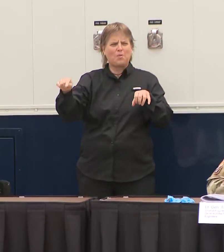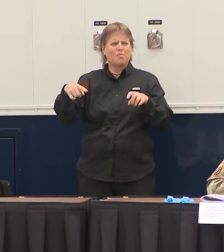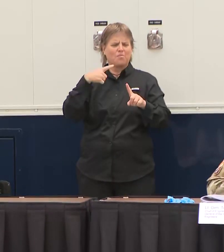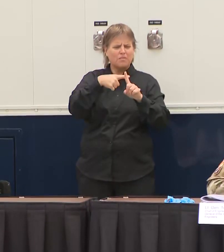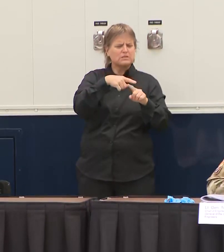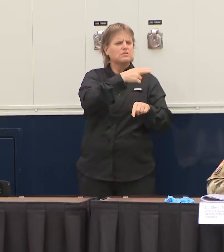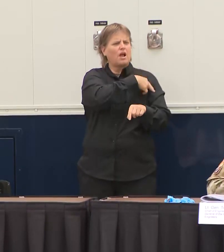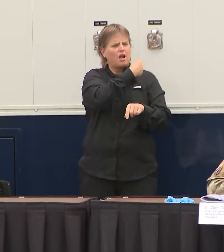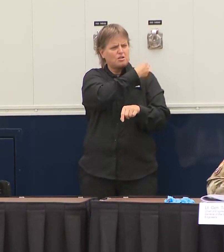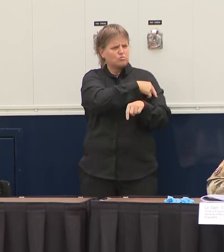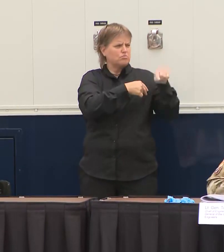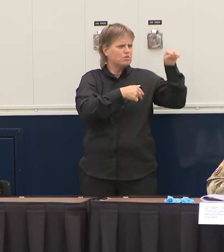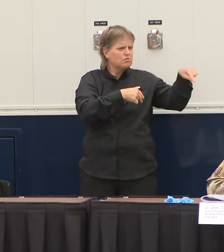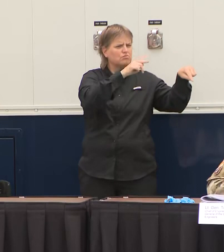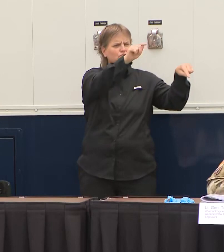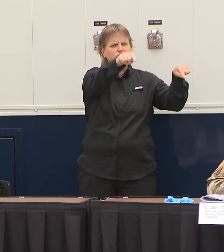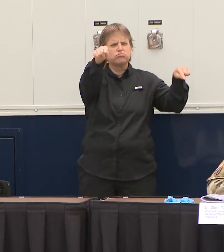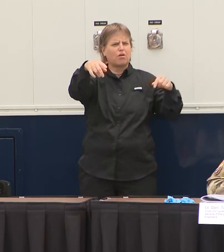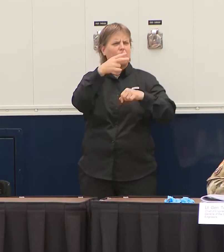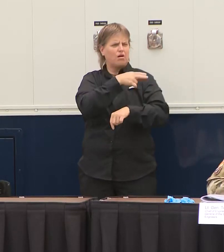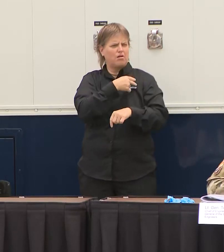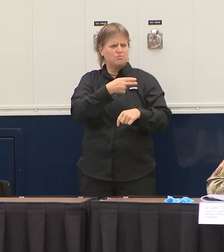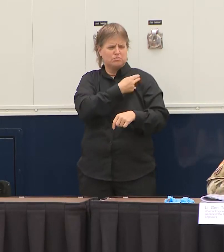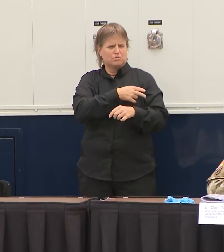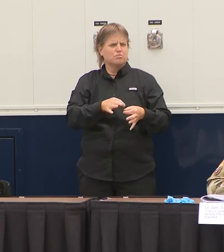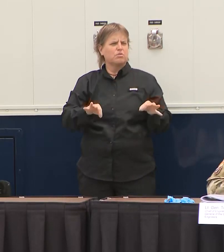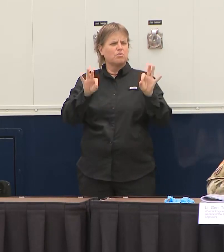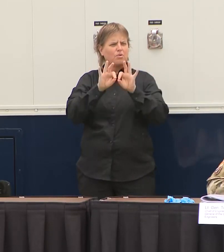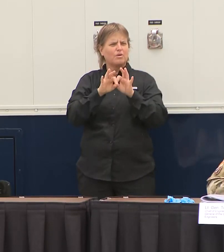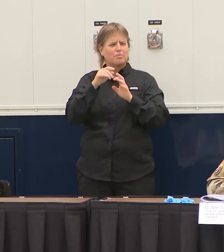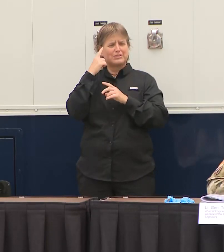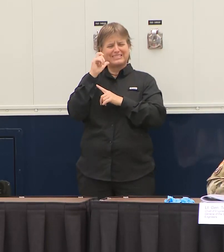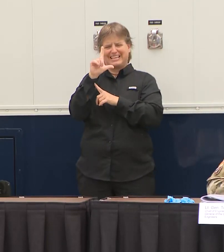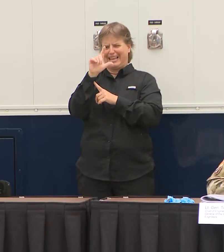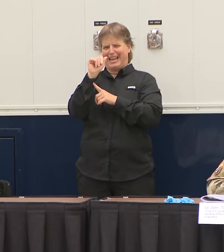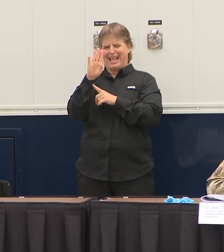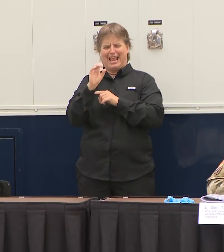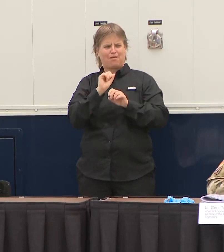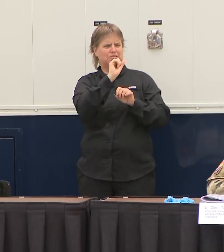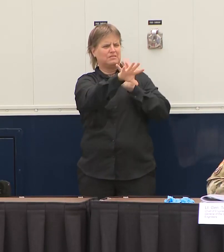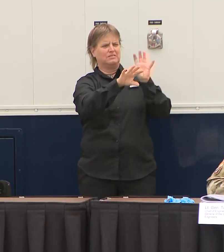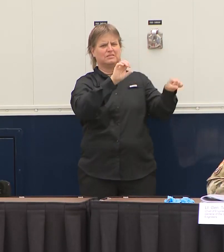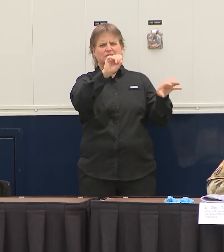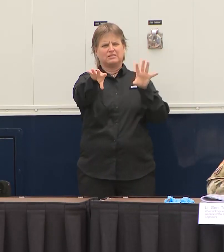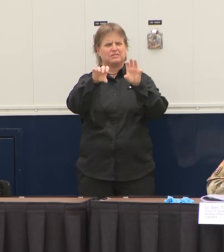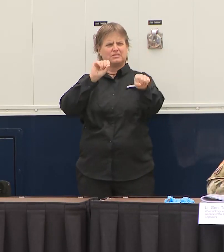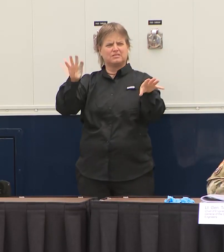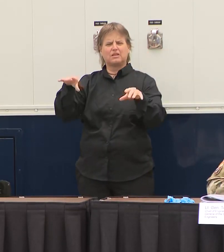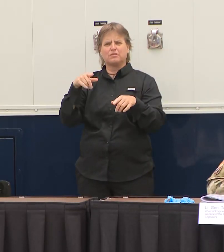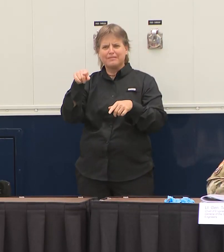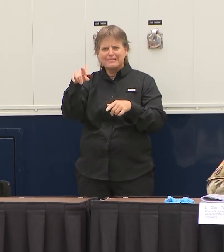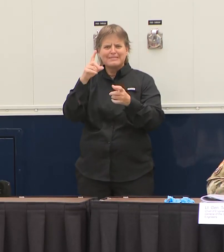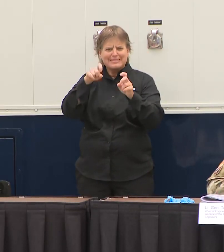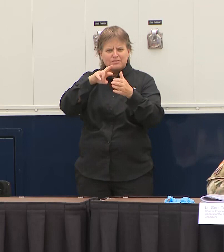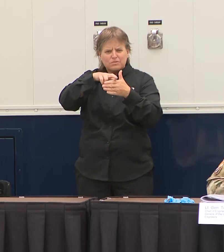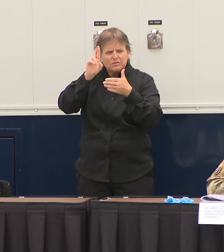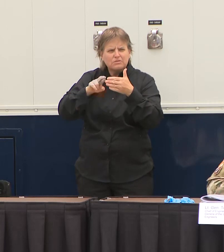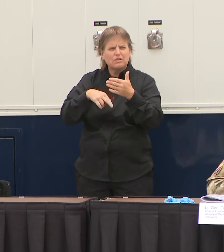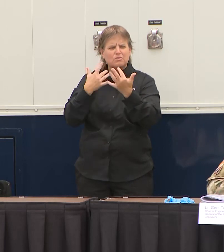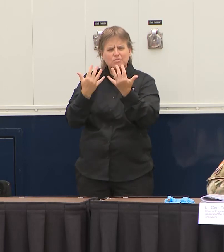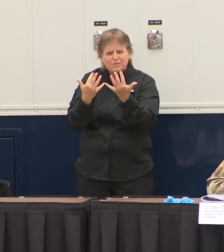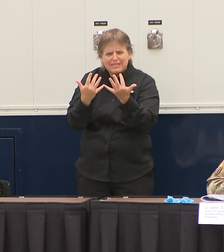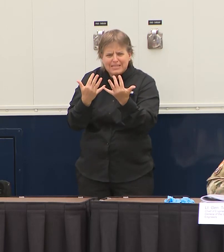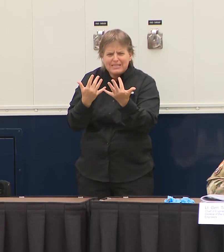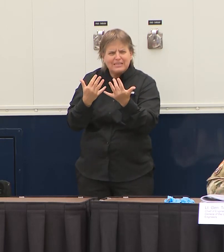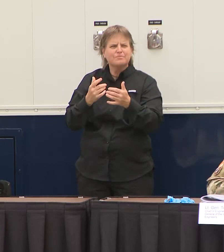these labs have worked you know sometimes it takes days to be able to get the results and so if you're somebody who is a health care